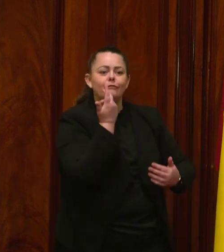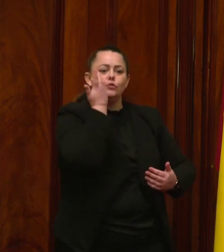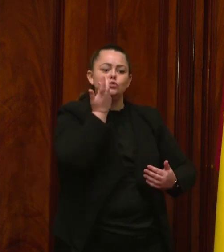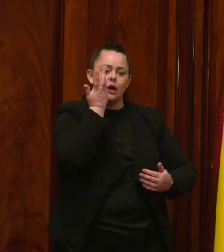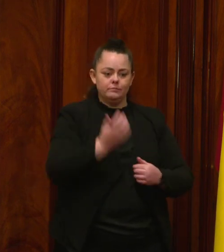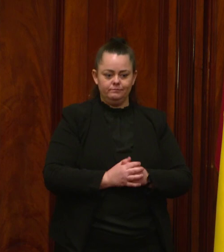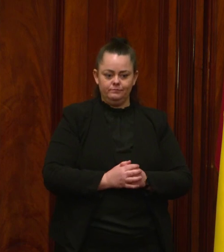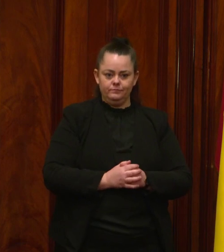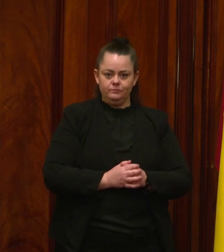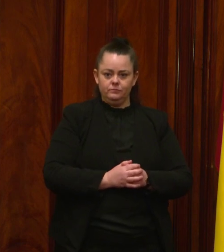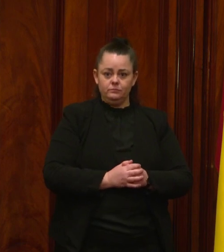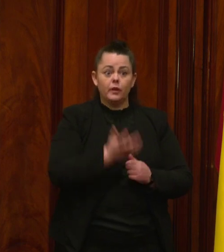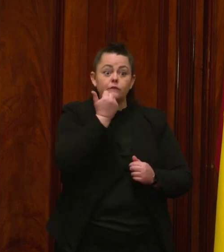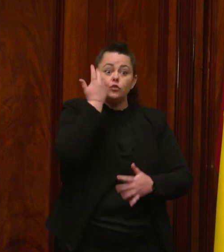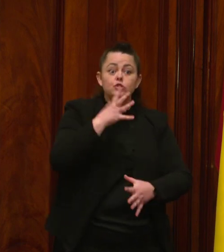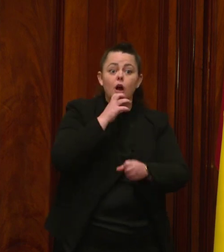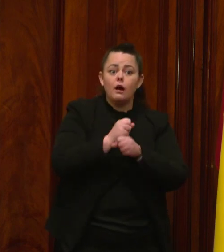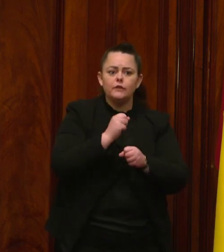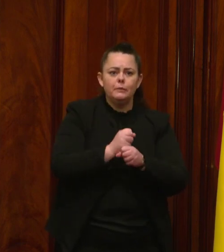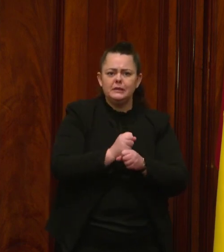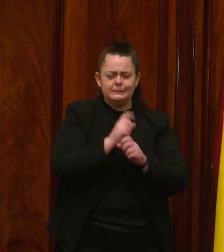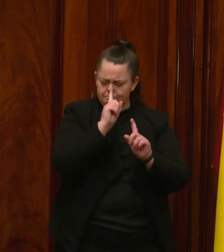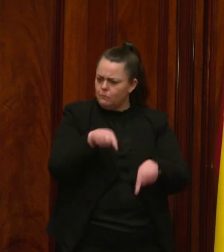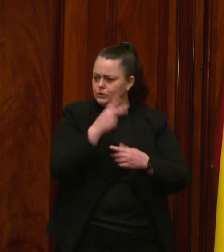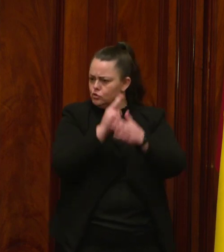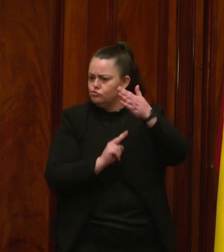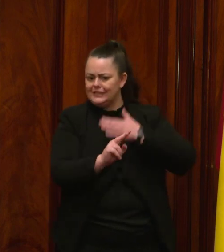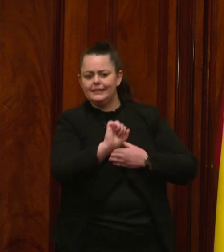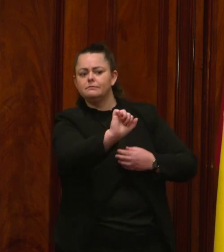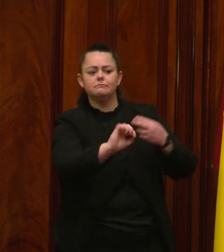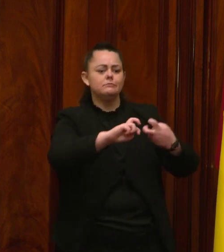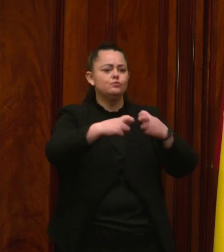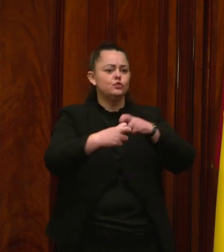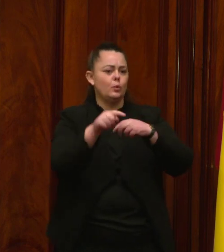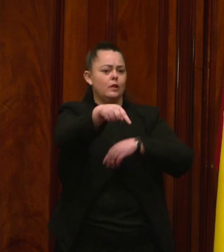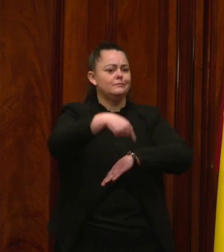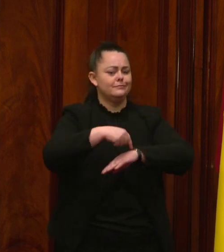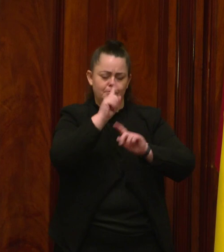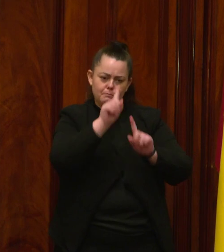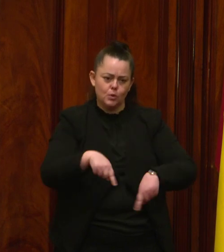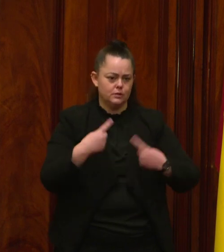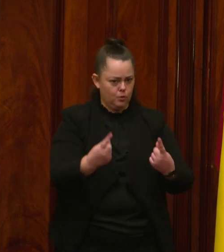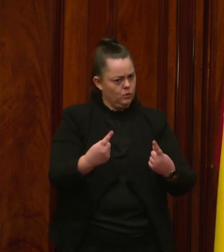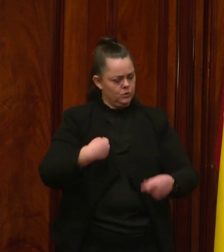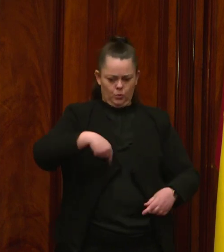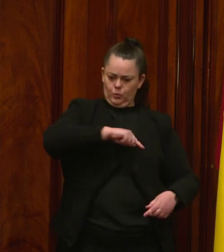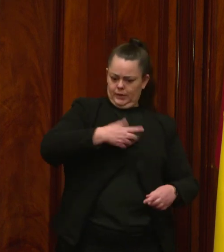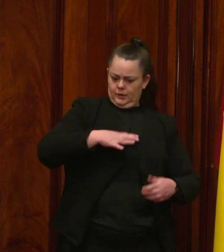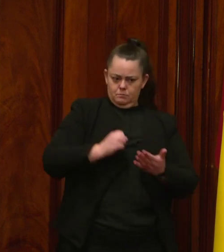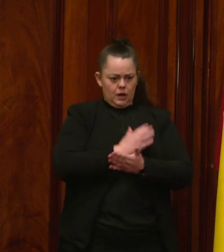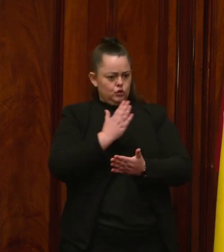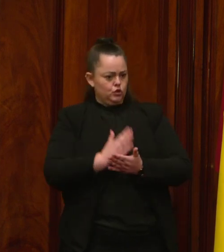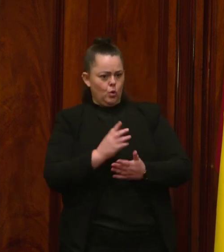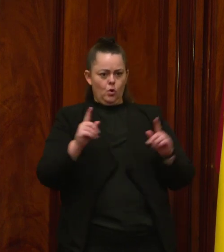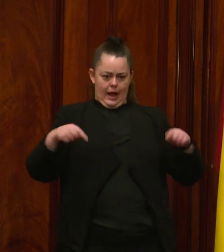prepare for. So it is important that our policy levers reflect the seriousness of our circumstances. The new government will introduce